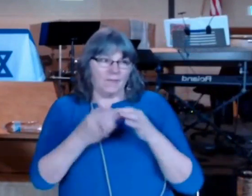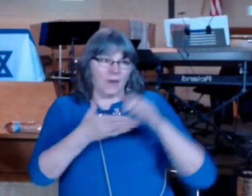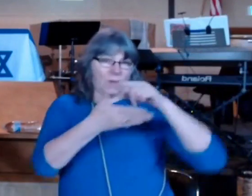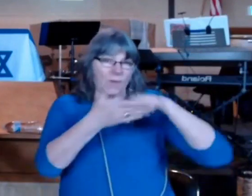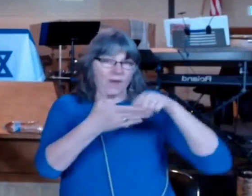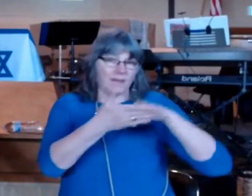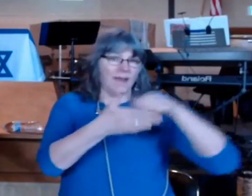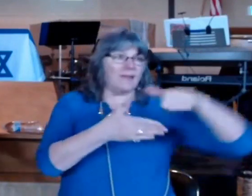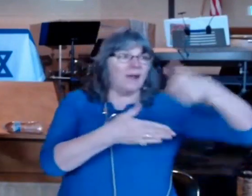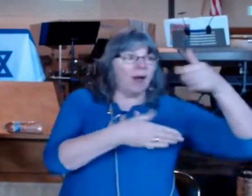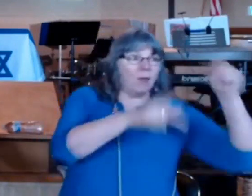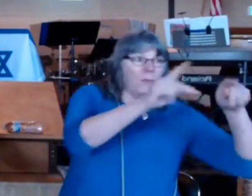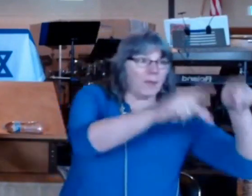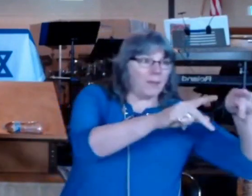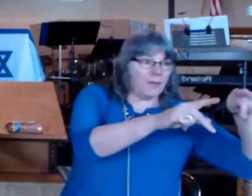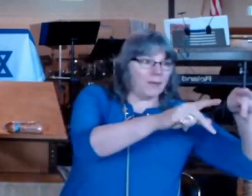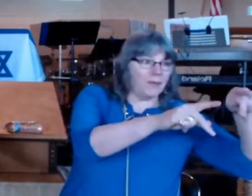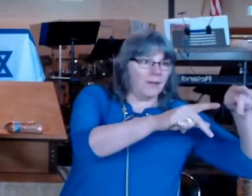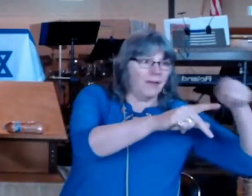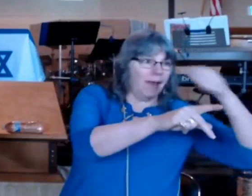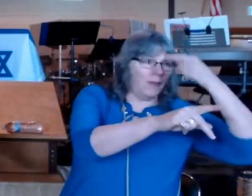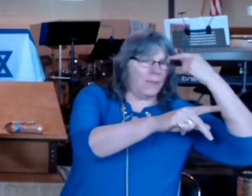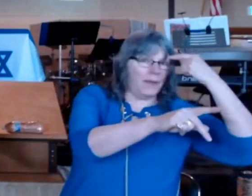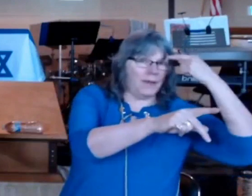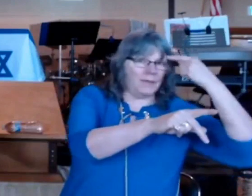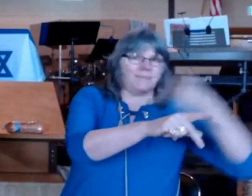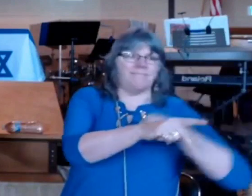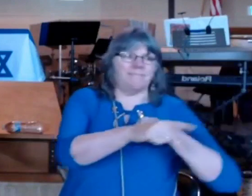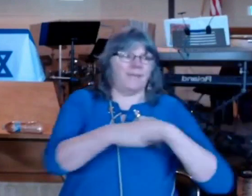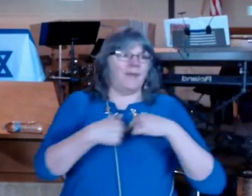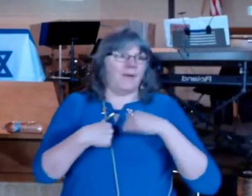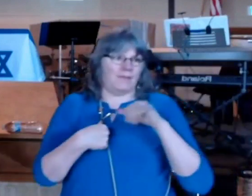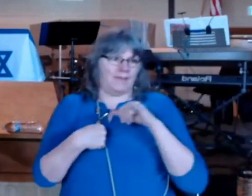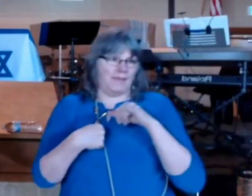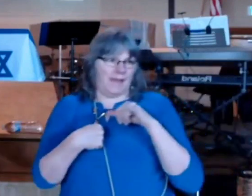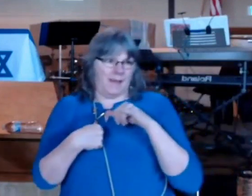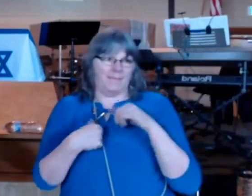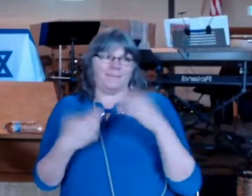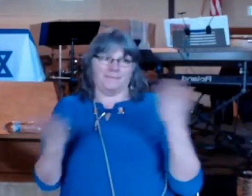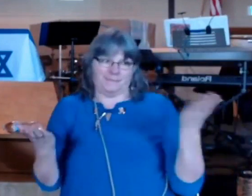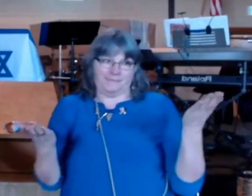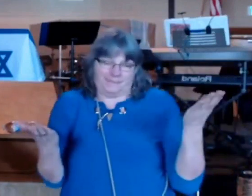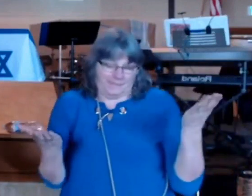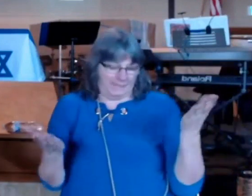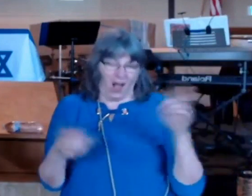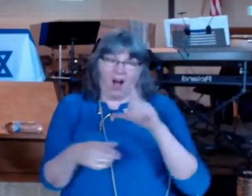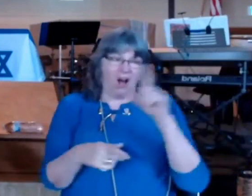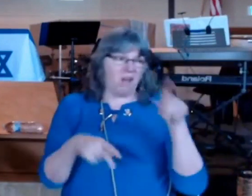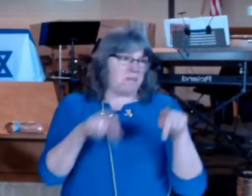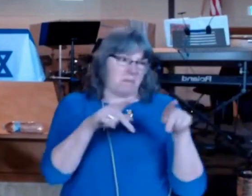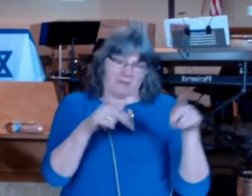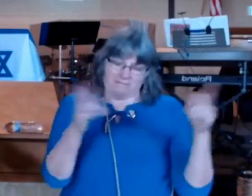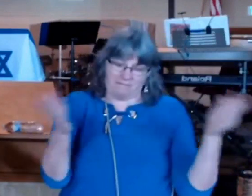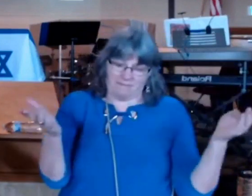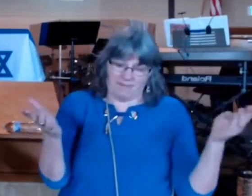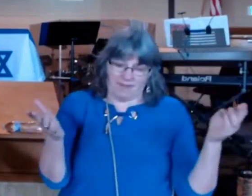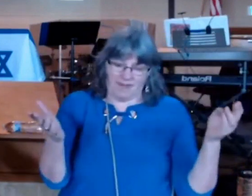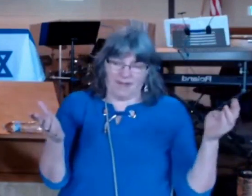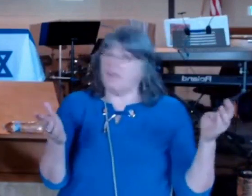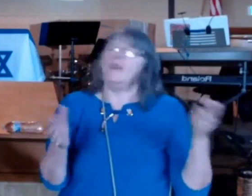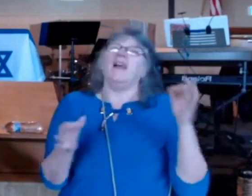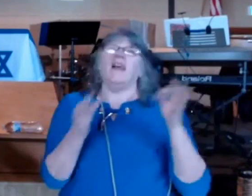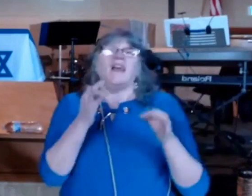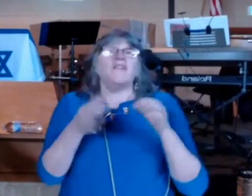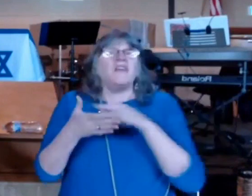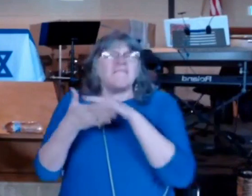it's to see what faults and blemishes you notice in others if you focus on certain negative